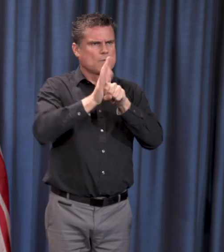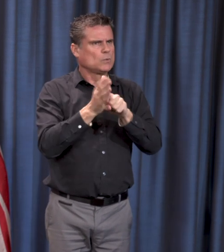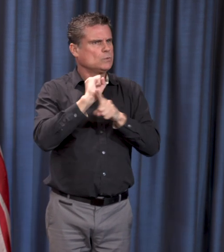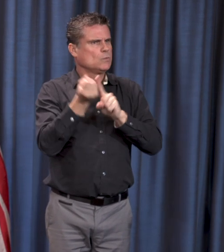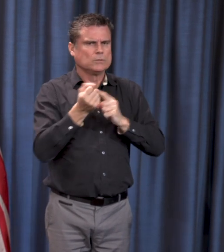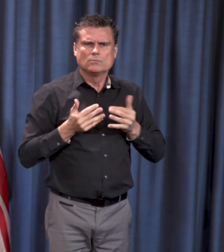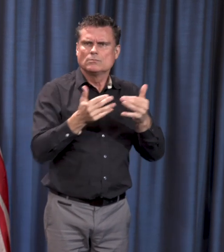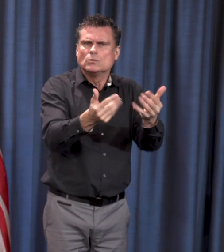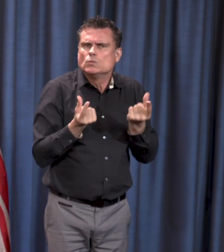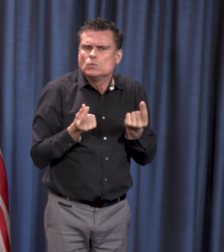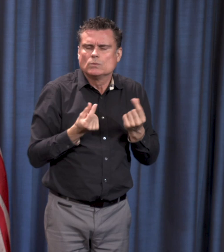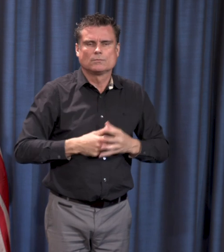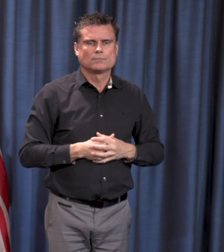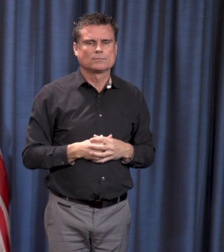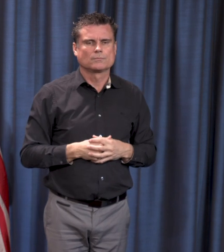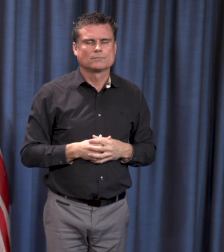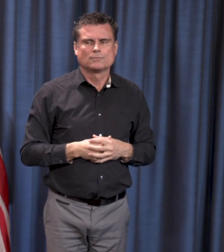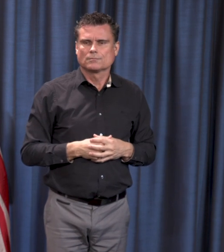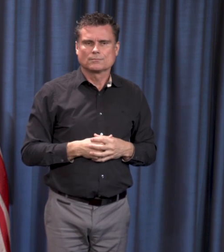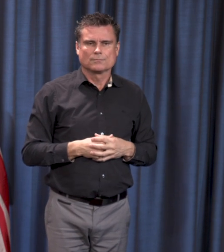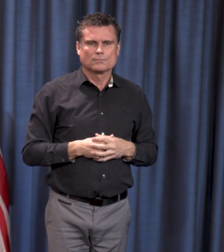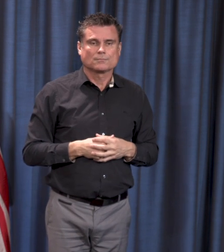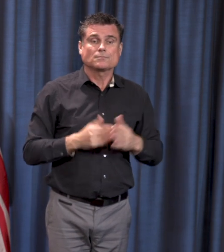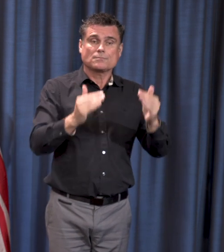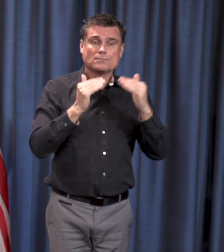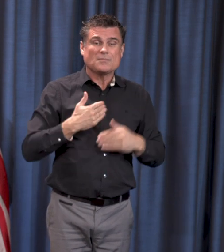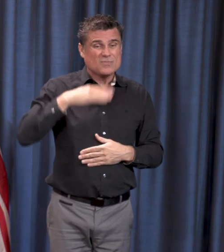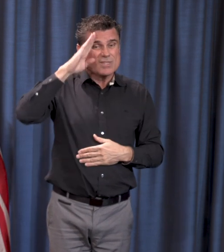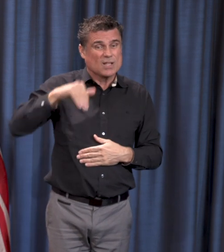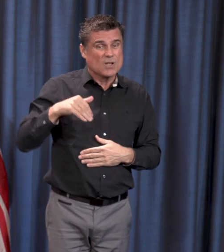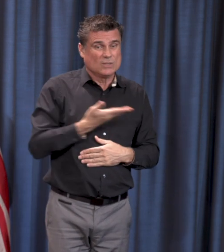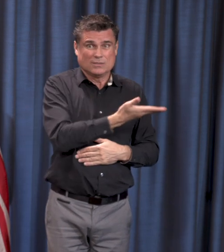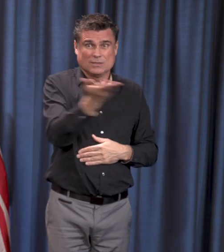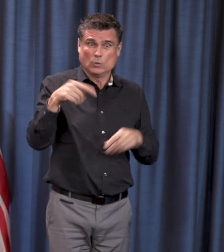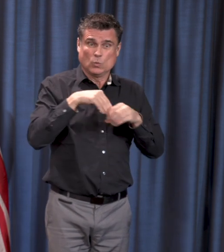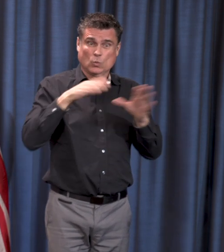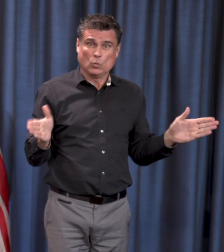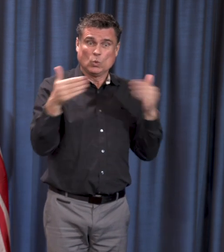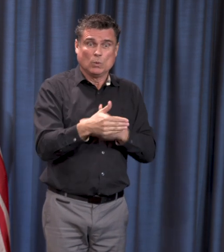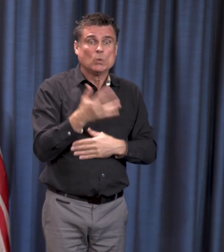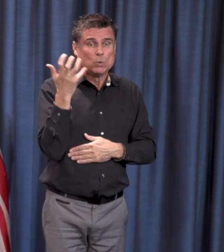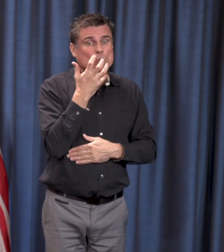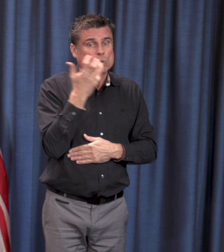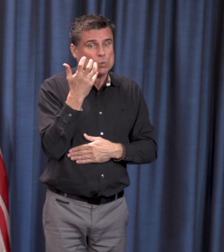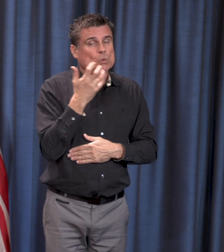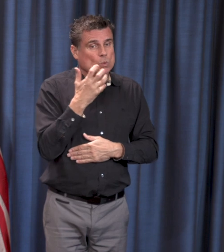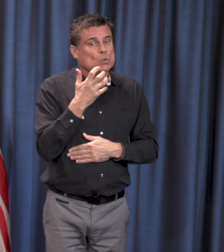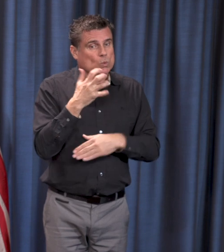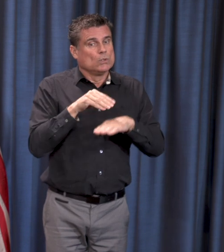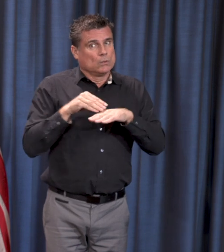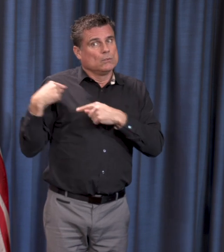So there has been, as I'm sure everybody in this room is aware, monumental changes in the past week